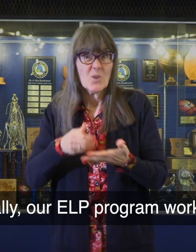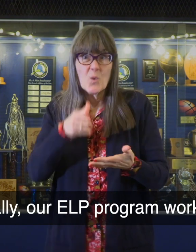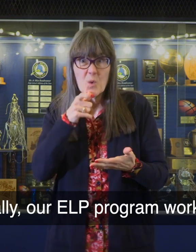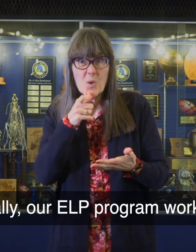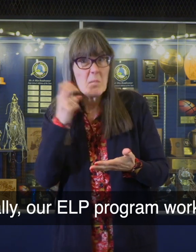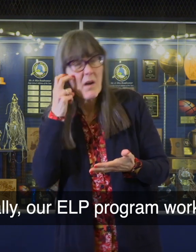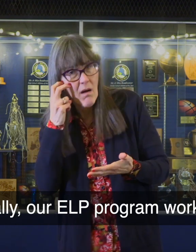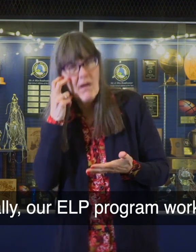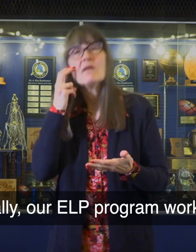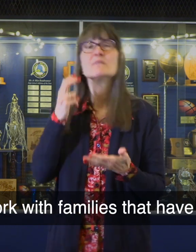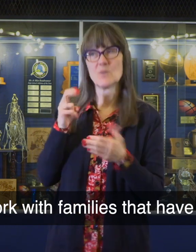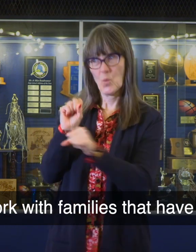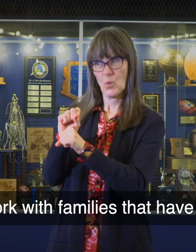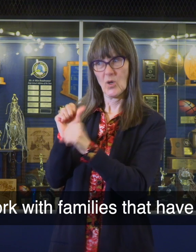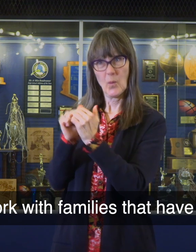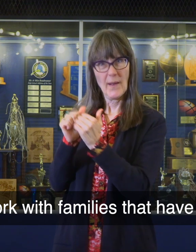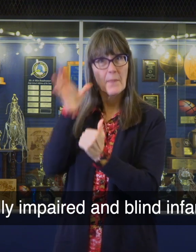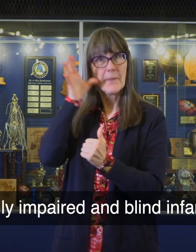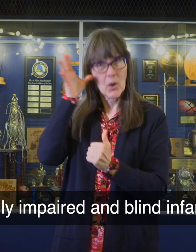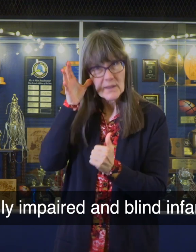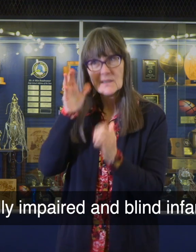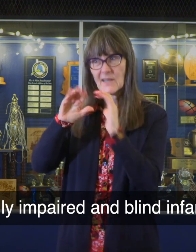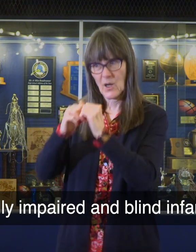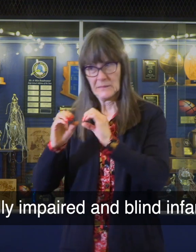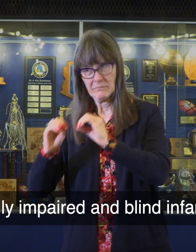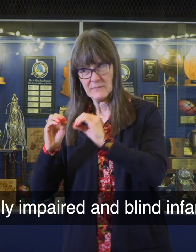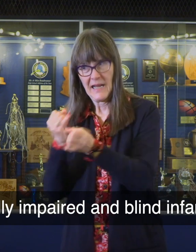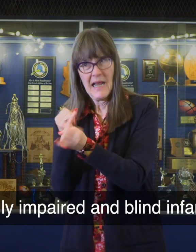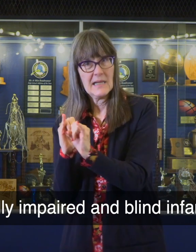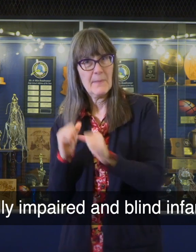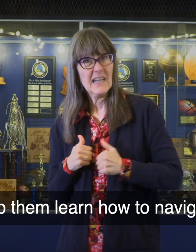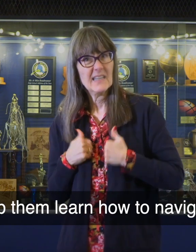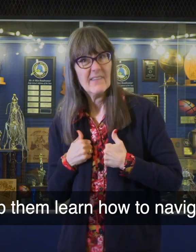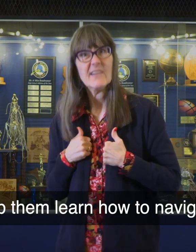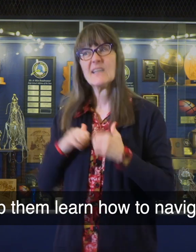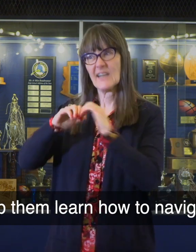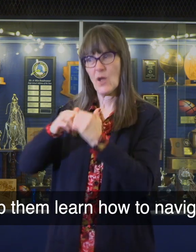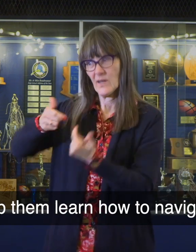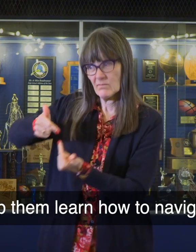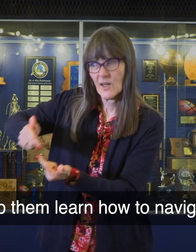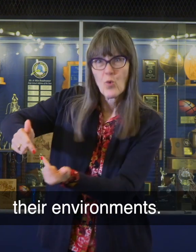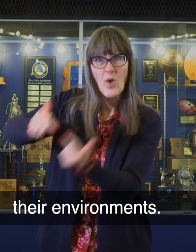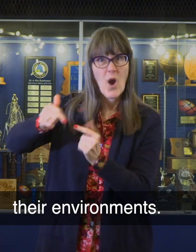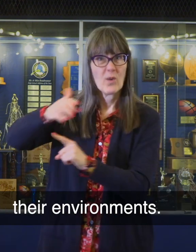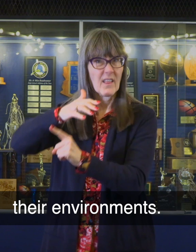our ELP program works with families that have visually impaired and blind infants to help them learn how to navigate their environments.